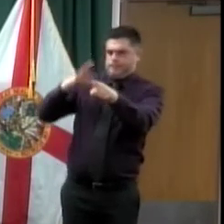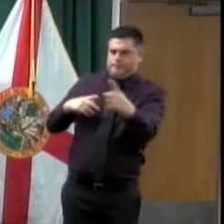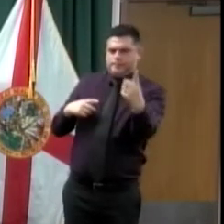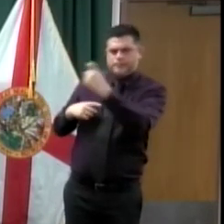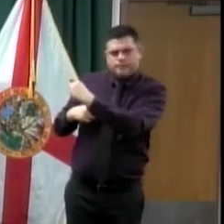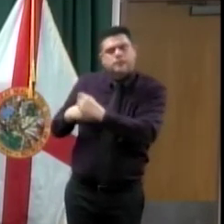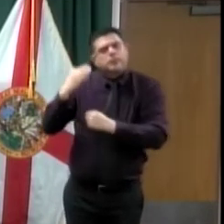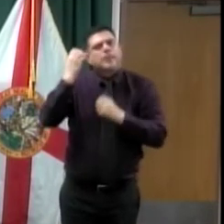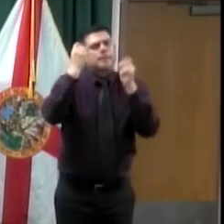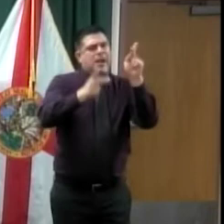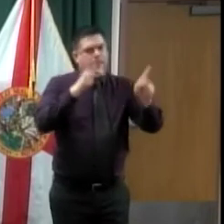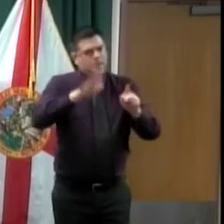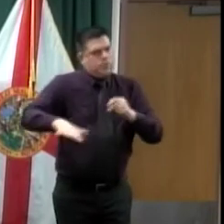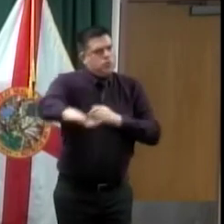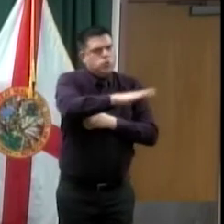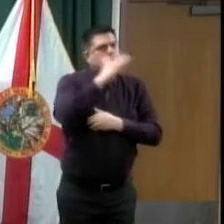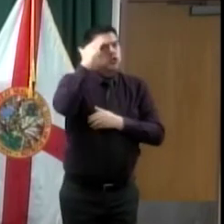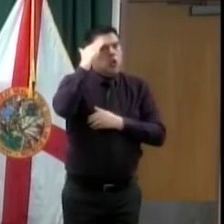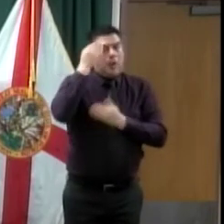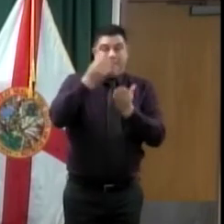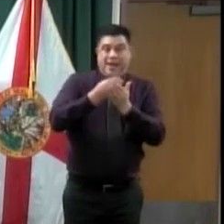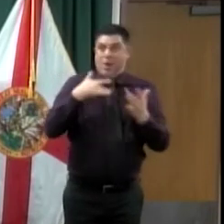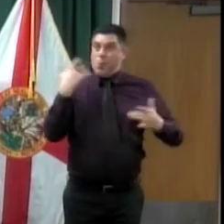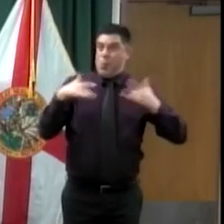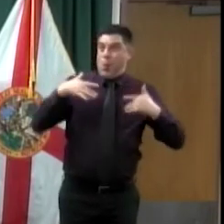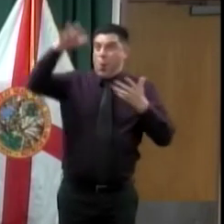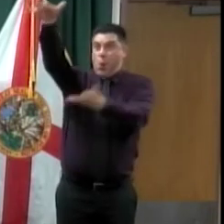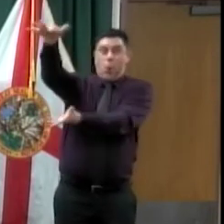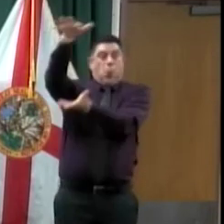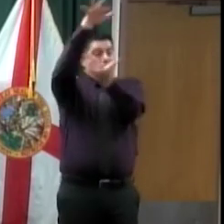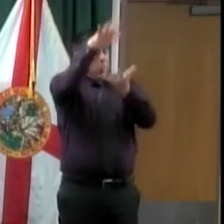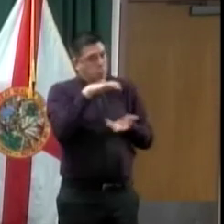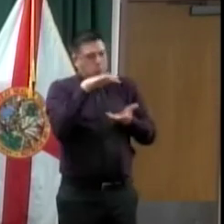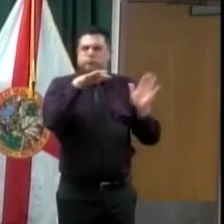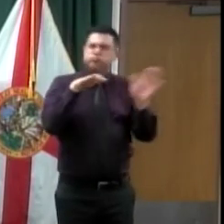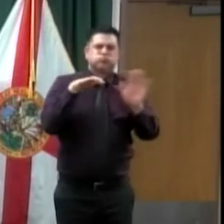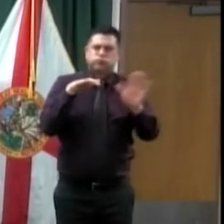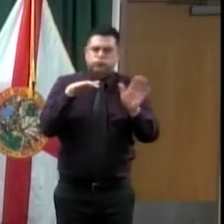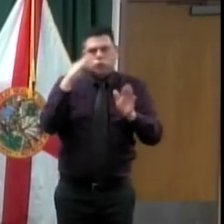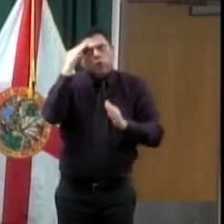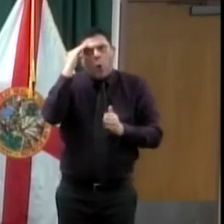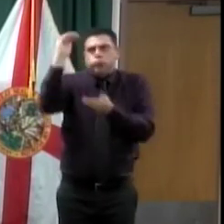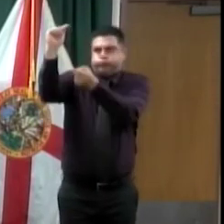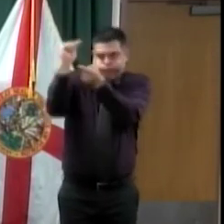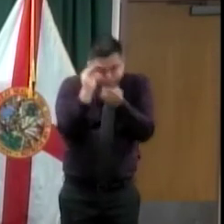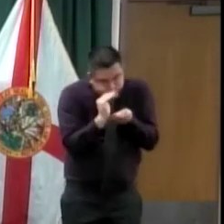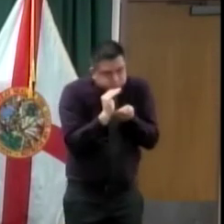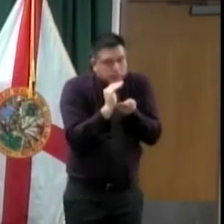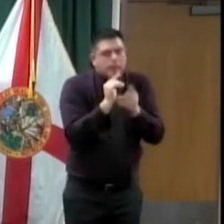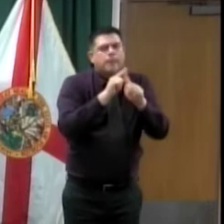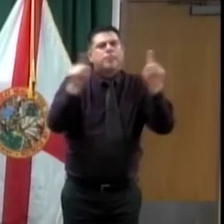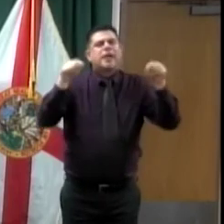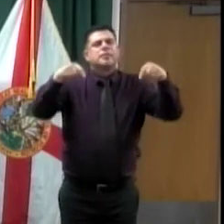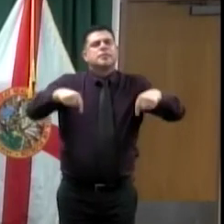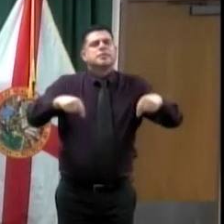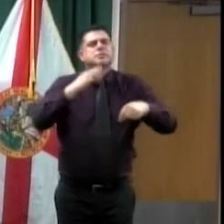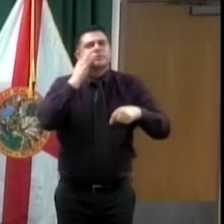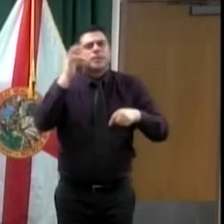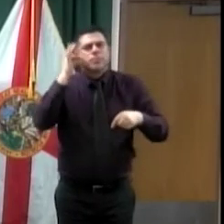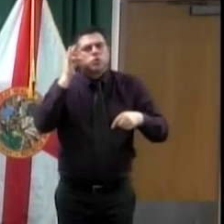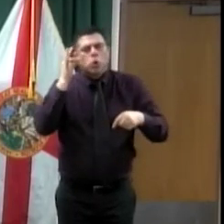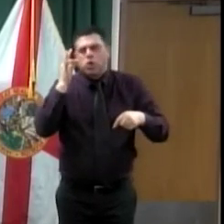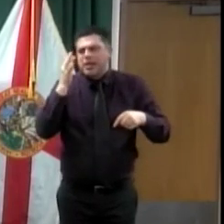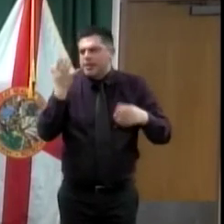you guys have to work with. Right. Exactly. I right now, I think we've drawn our amount down to about $1.5 or $1.7 million